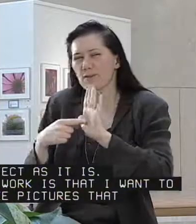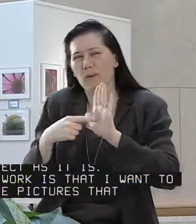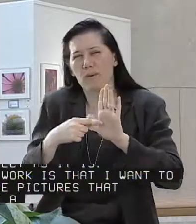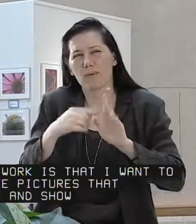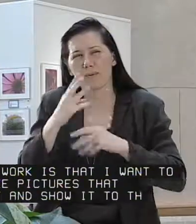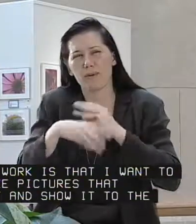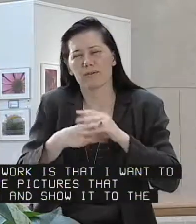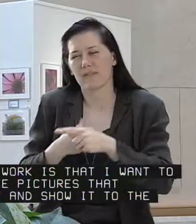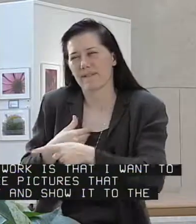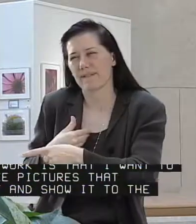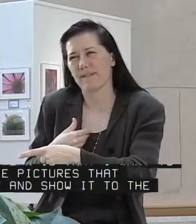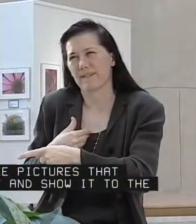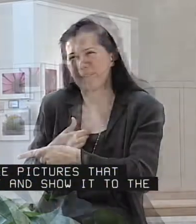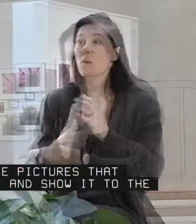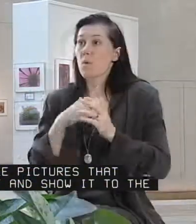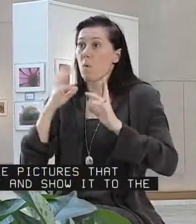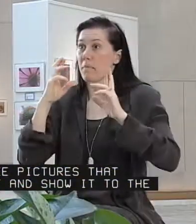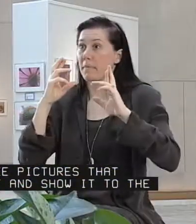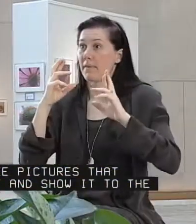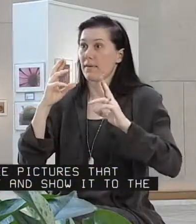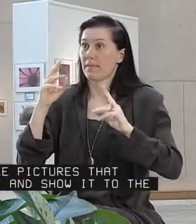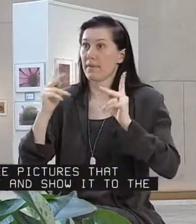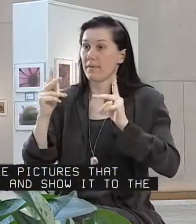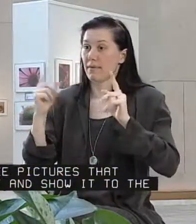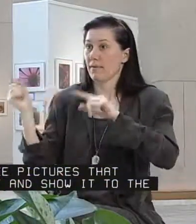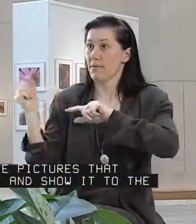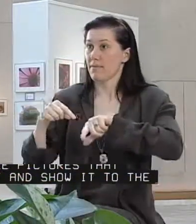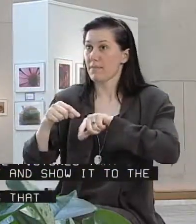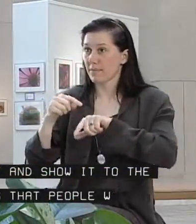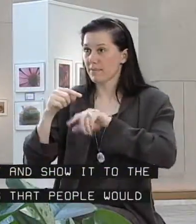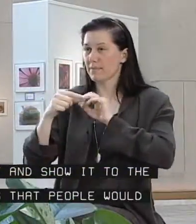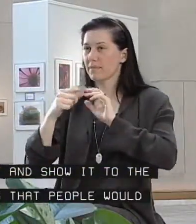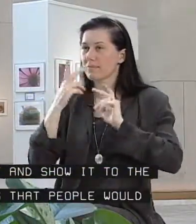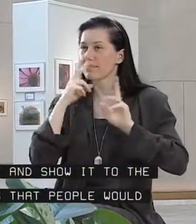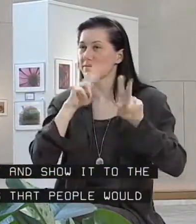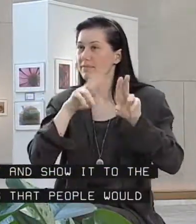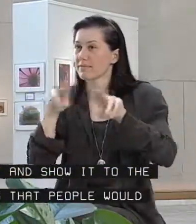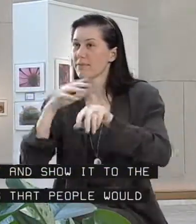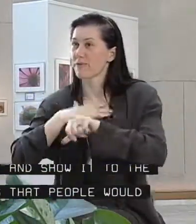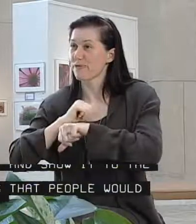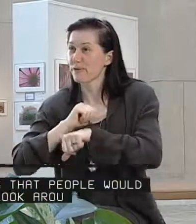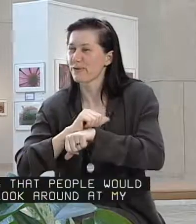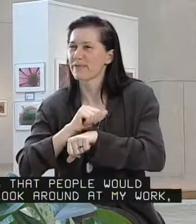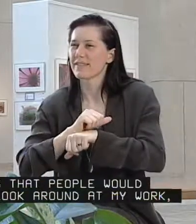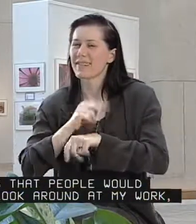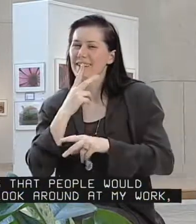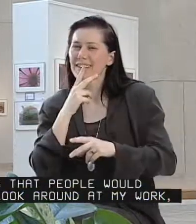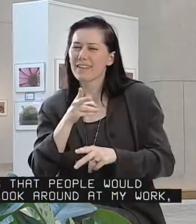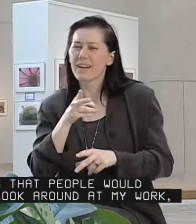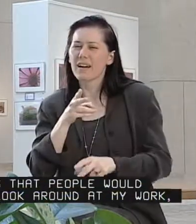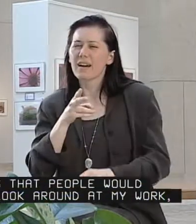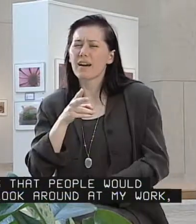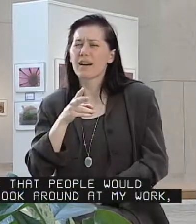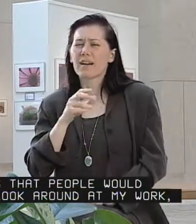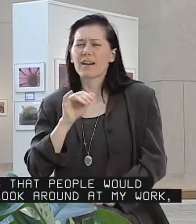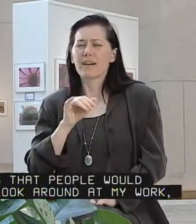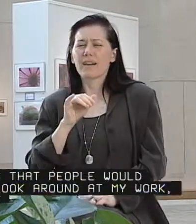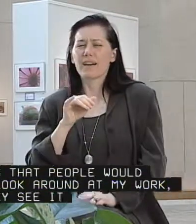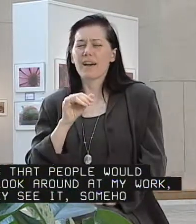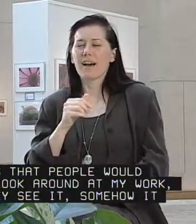that, capture it, and show it to the world. My hope is that people would come and look around at my work. And as they see it,